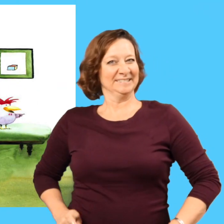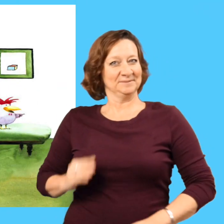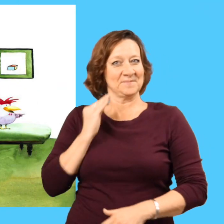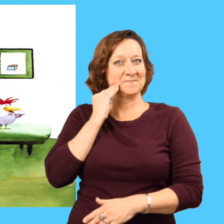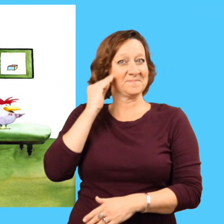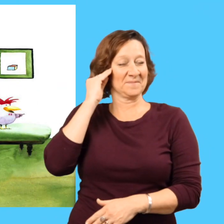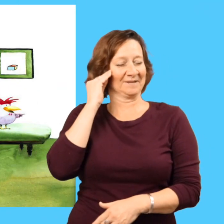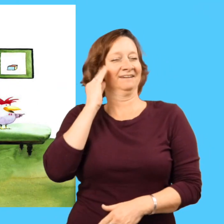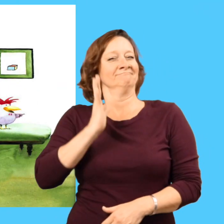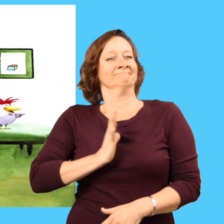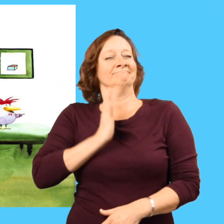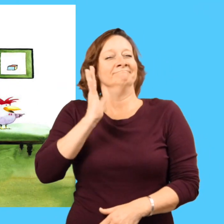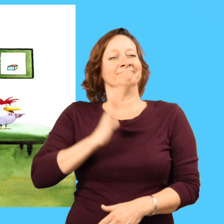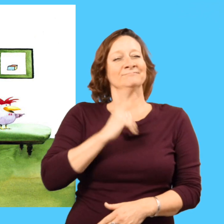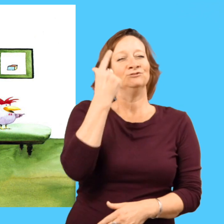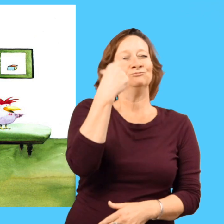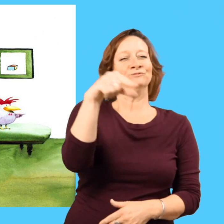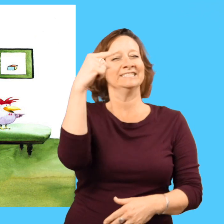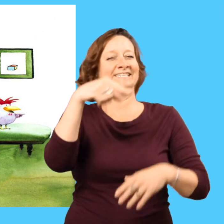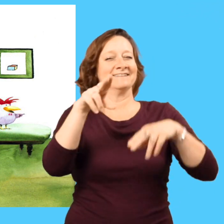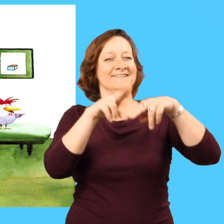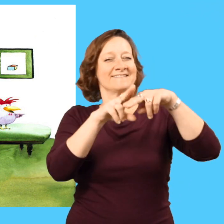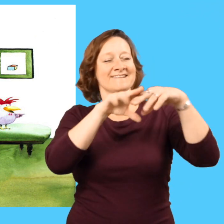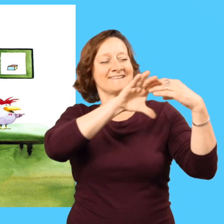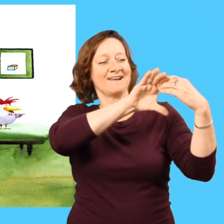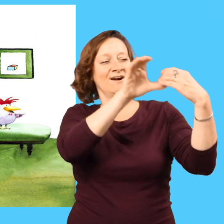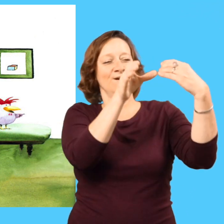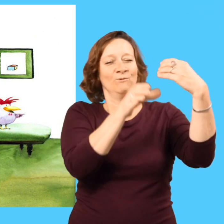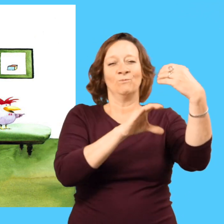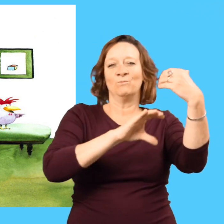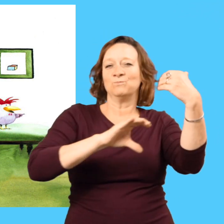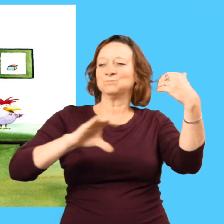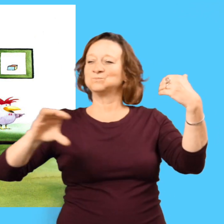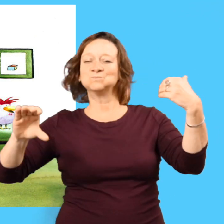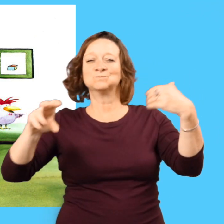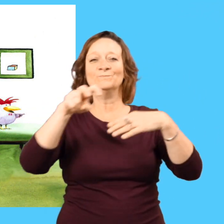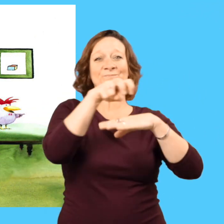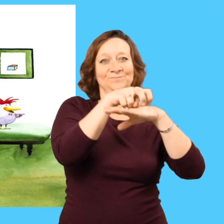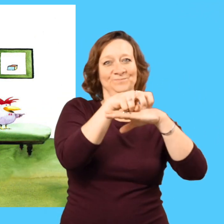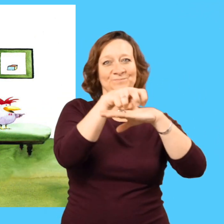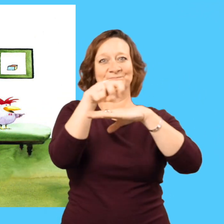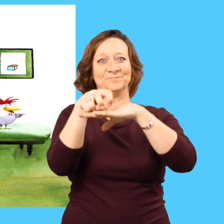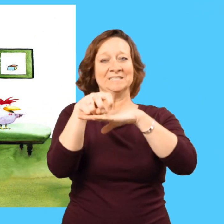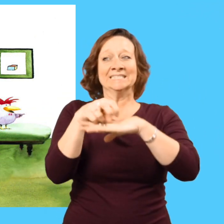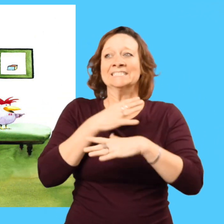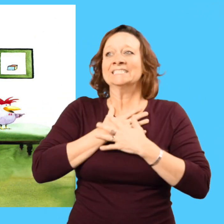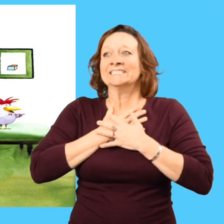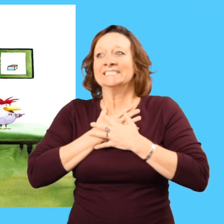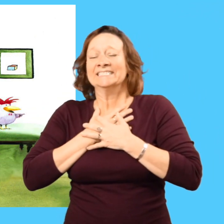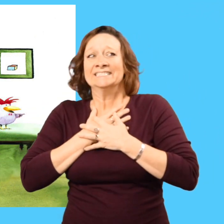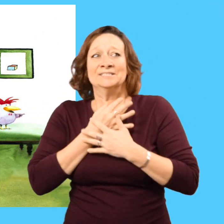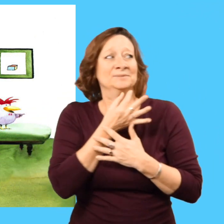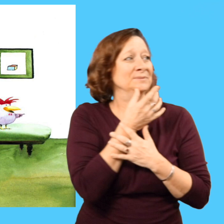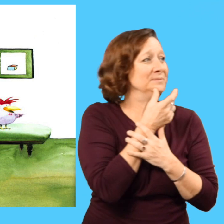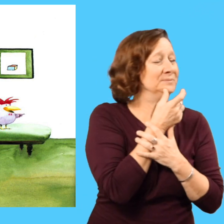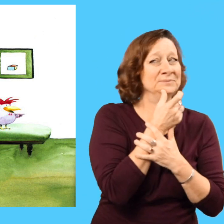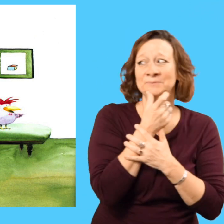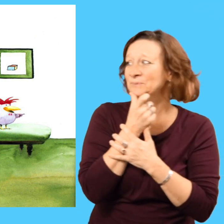Inside the king's home was an elegant green chase lounge on which two hens perched. The hens